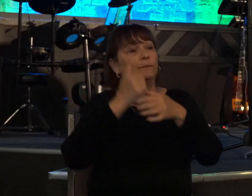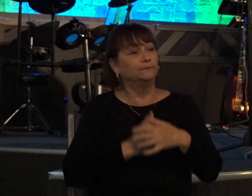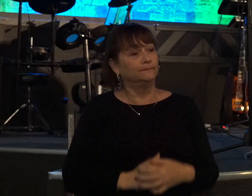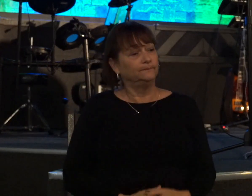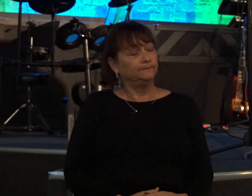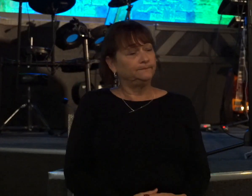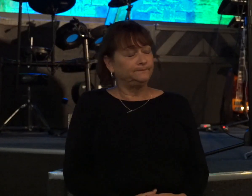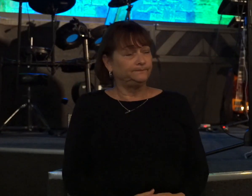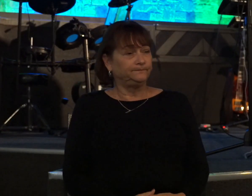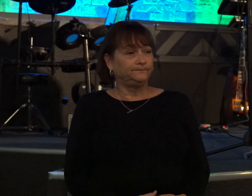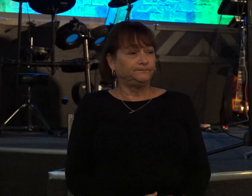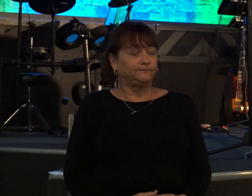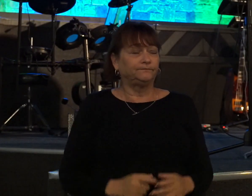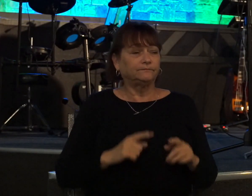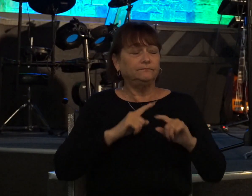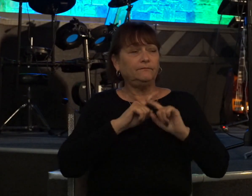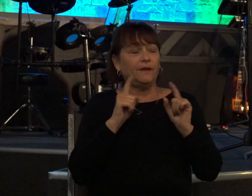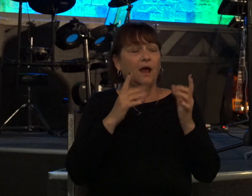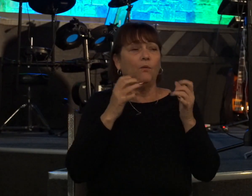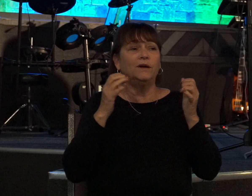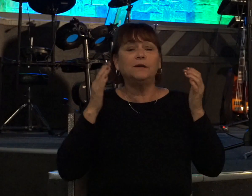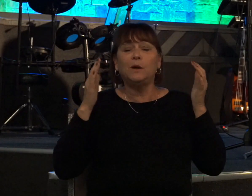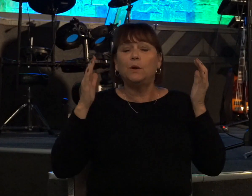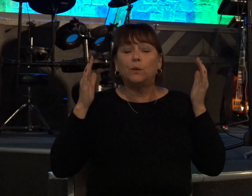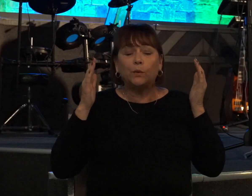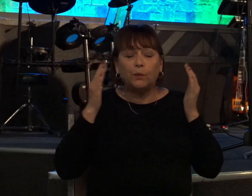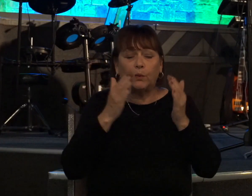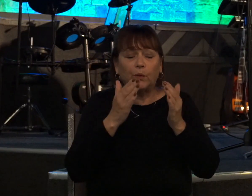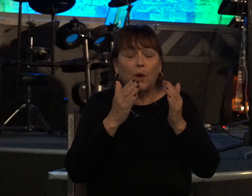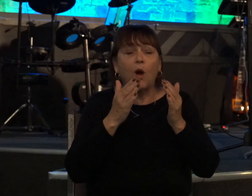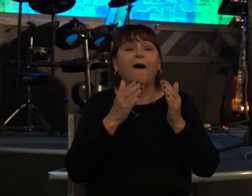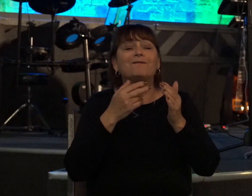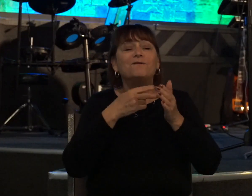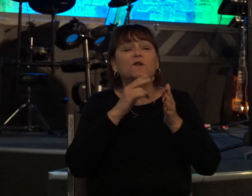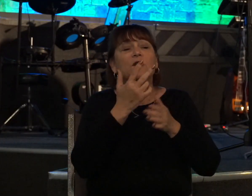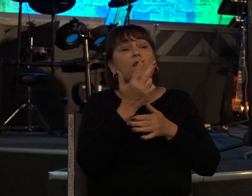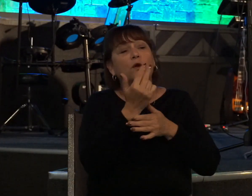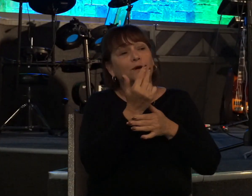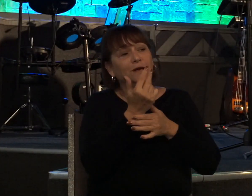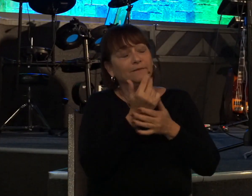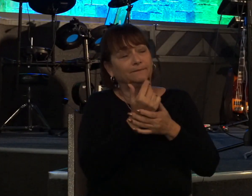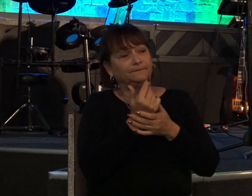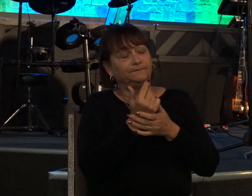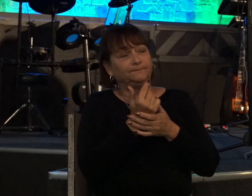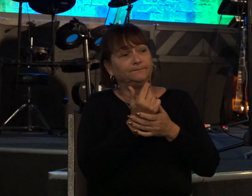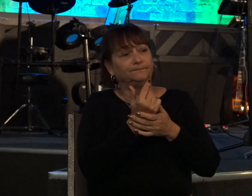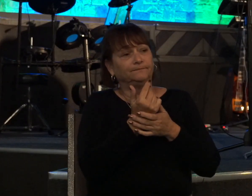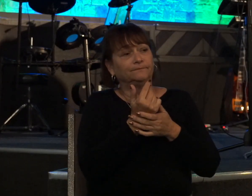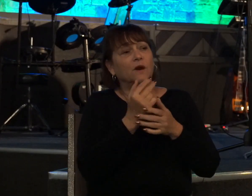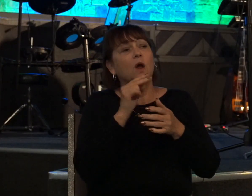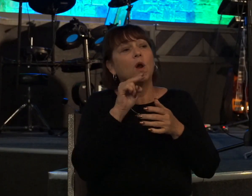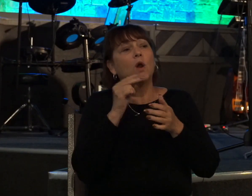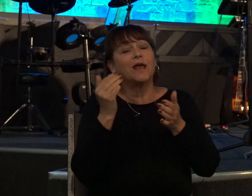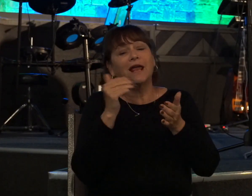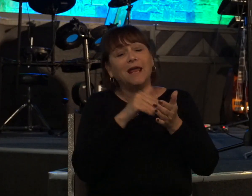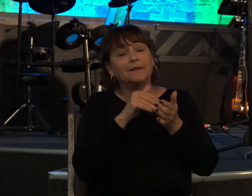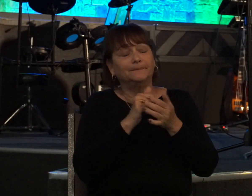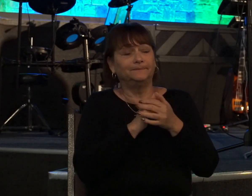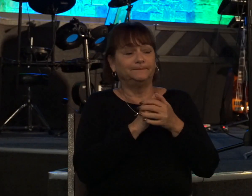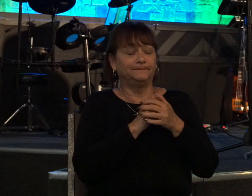but i want us to hone back in on verse 13 take a look at it again with me so